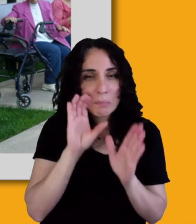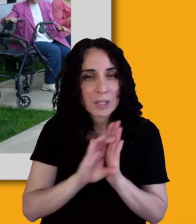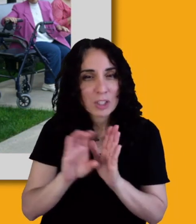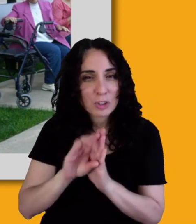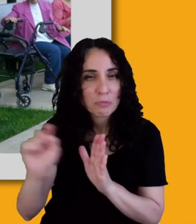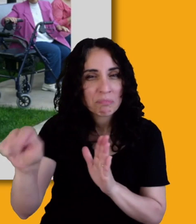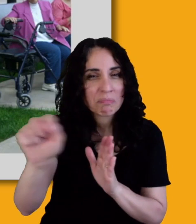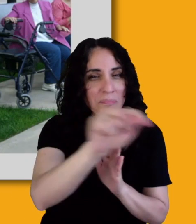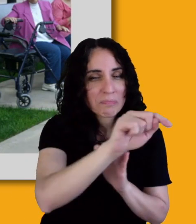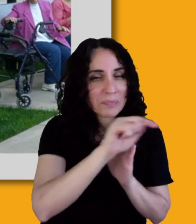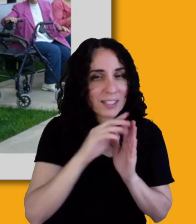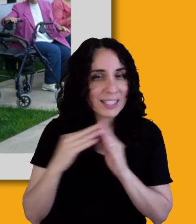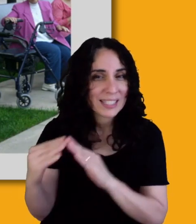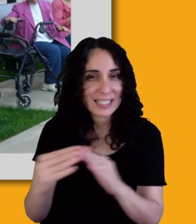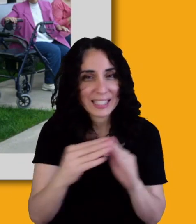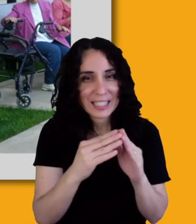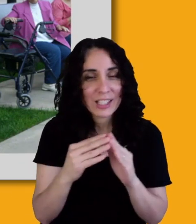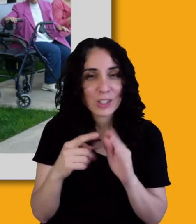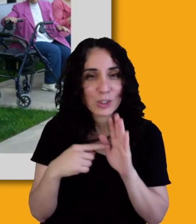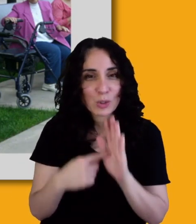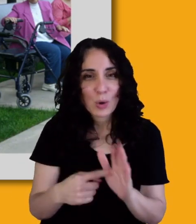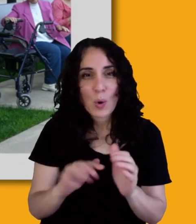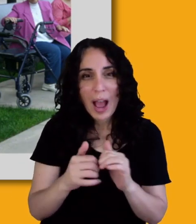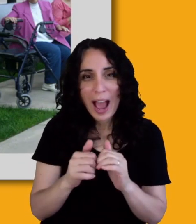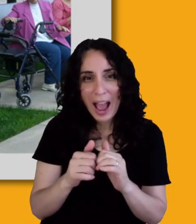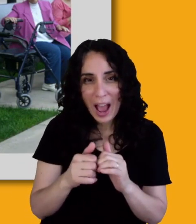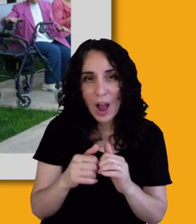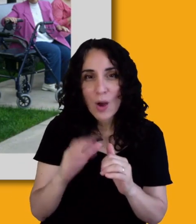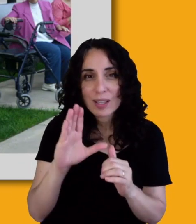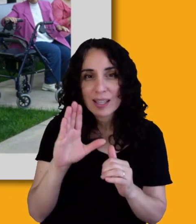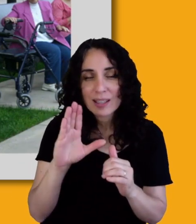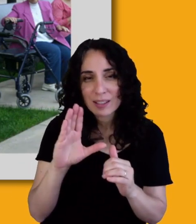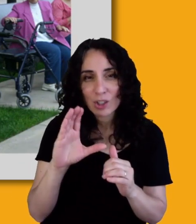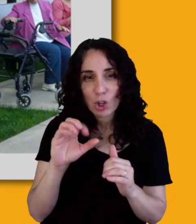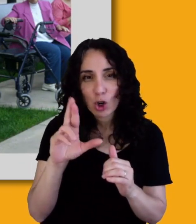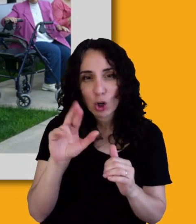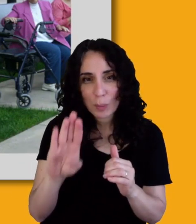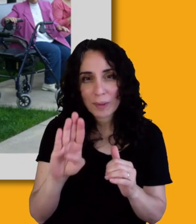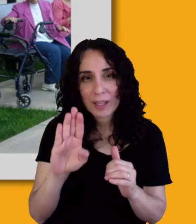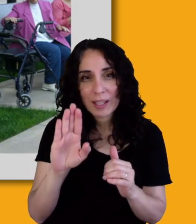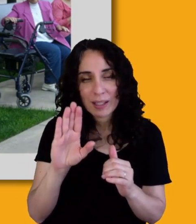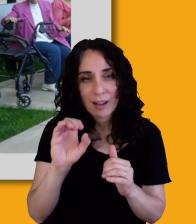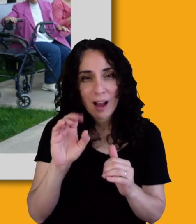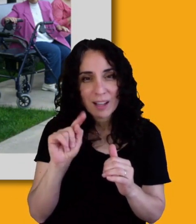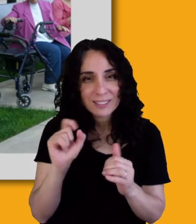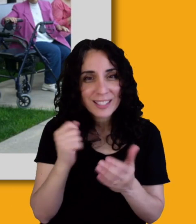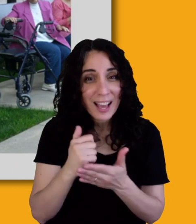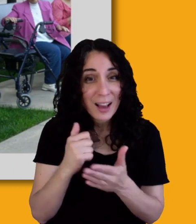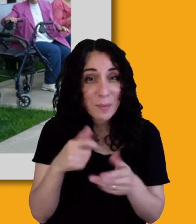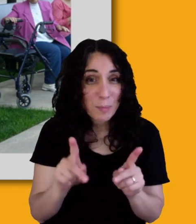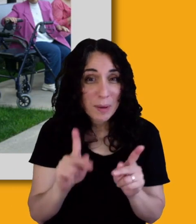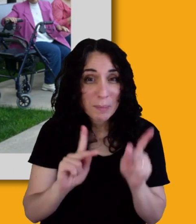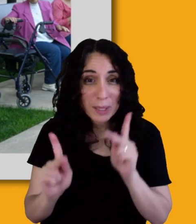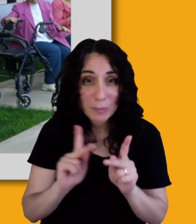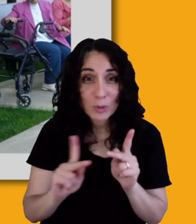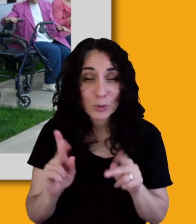to have rolling suitcases. Because before we had curb cuts, the only people that use rolling suitcases were, were, um, pilots and airline attendants.